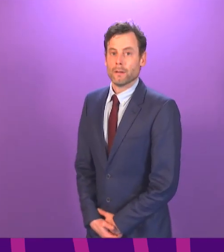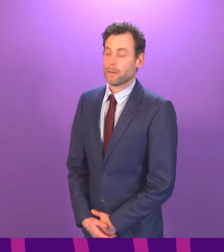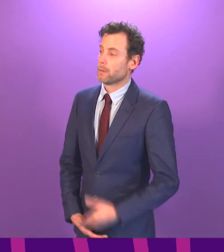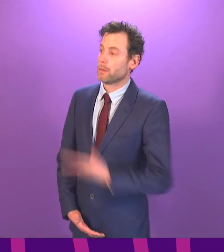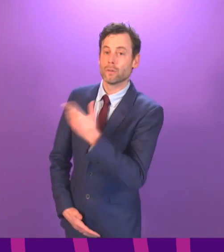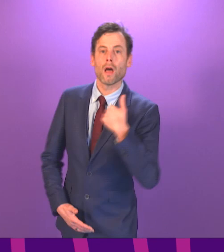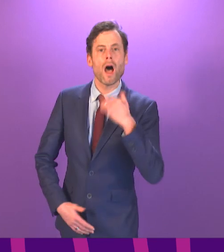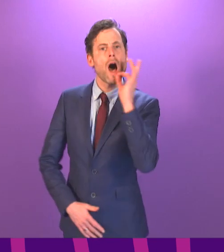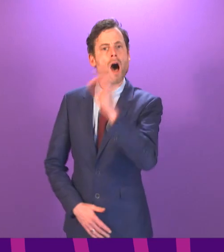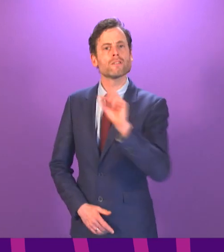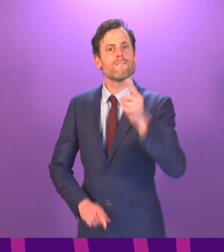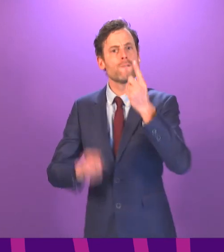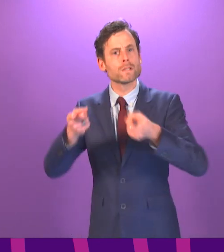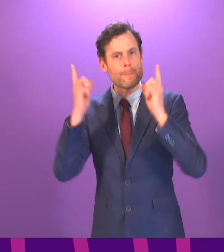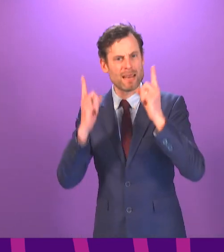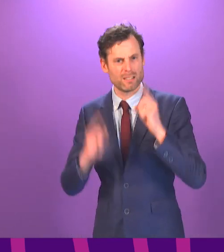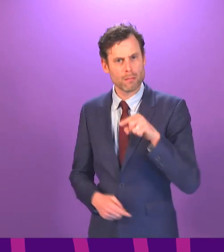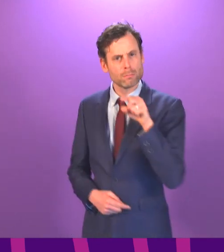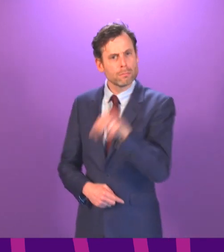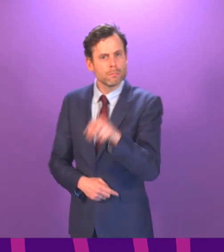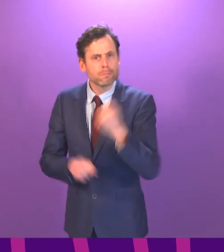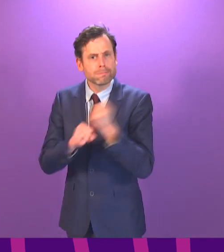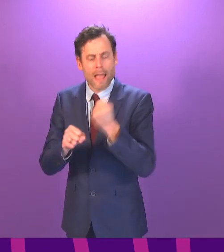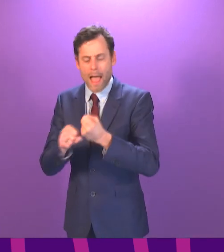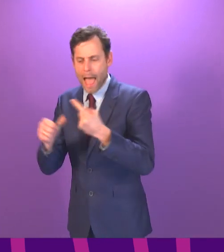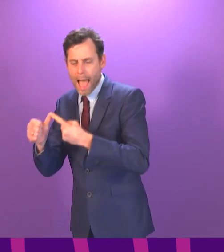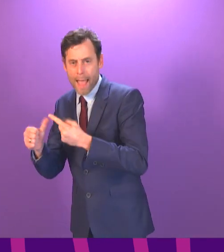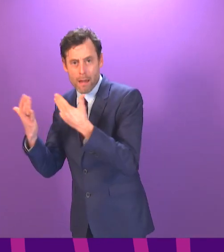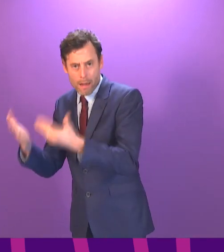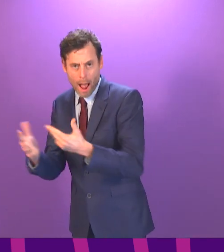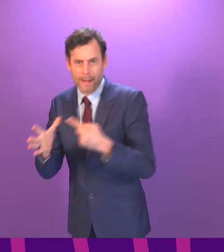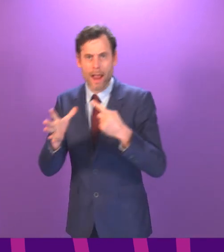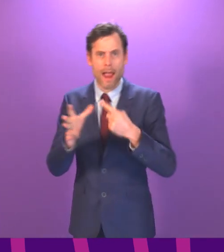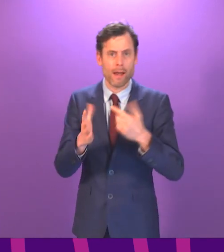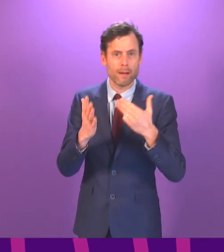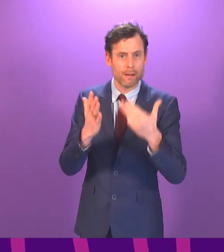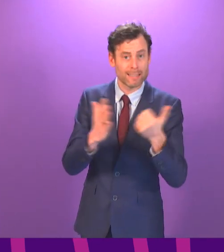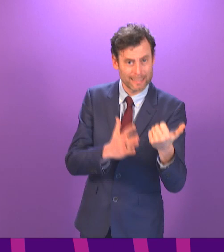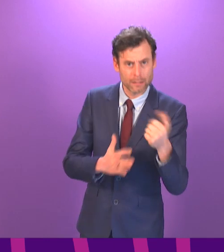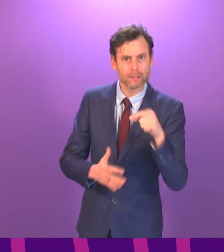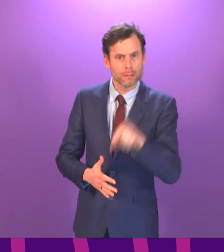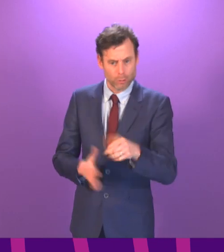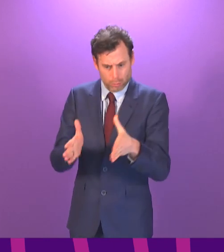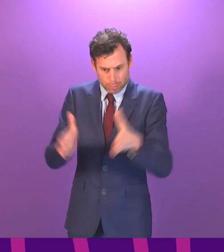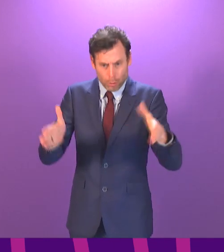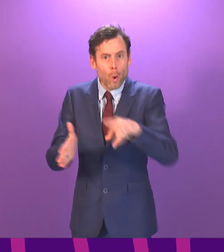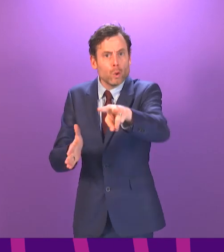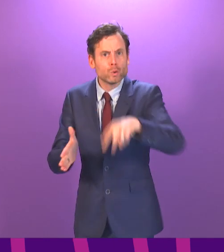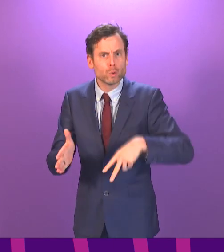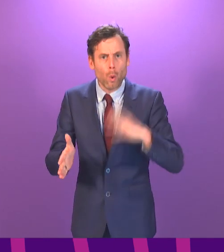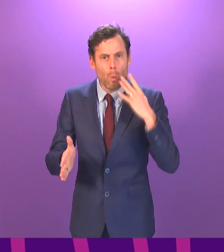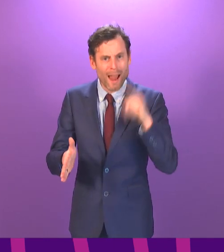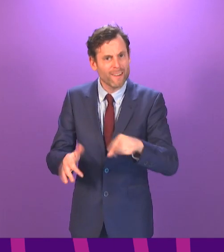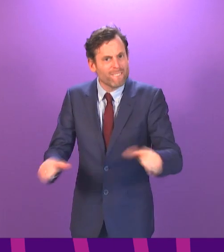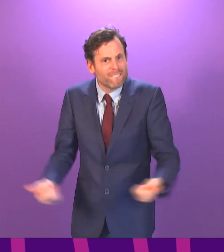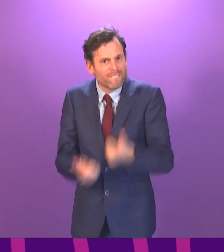To ask the First Minister when projects to dual the A9 and A96 roads are expected to be completed. First Minister. Well, we continue